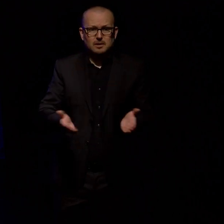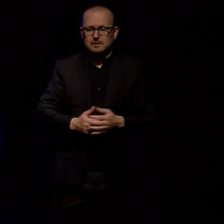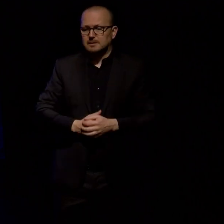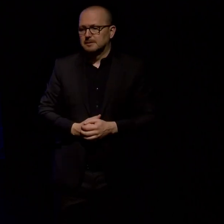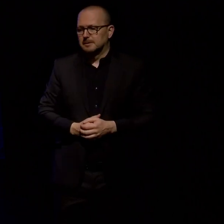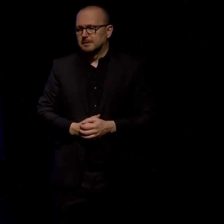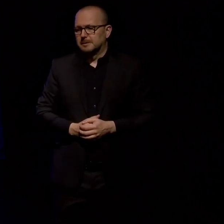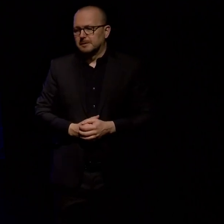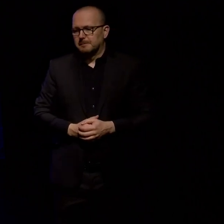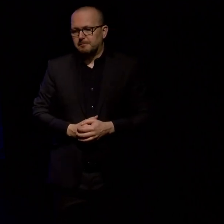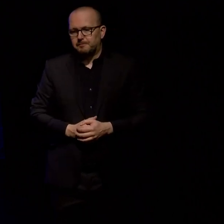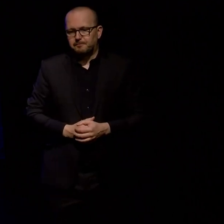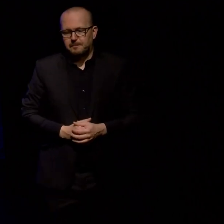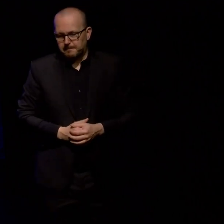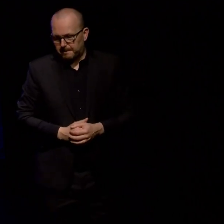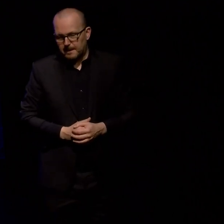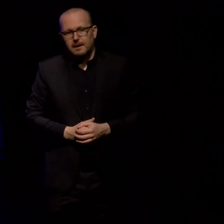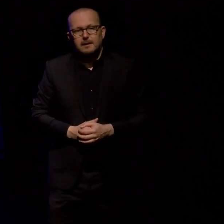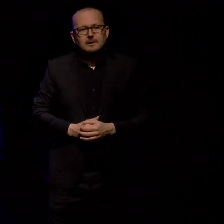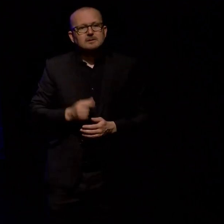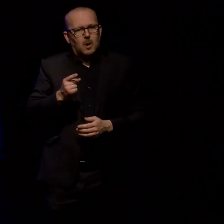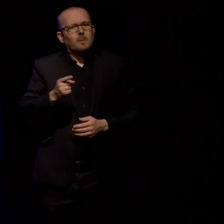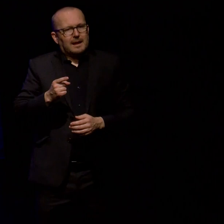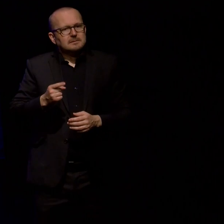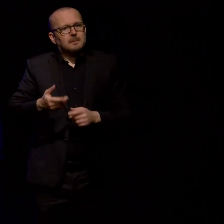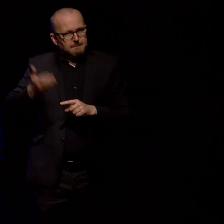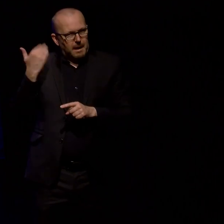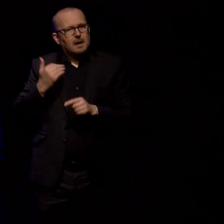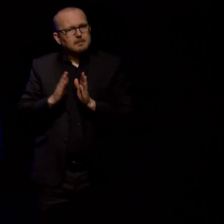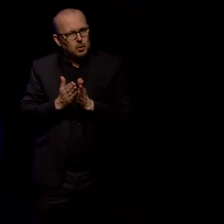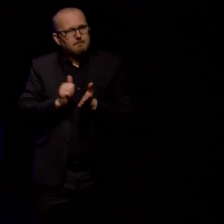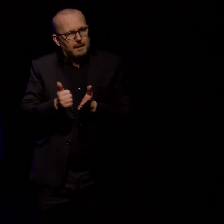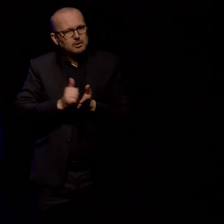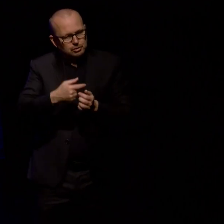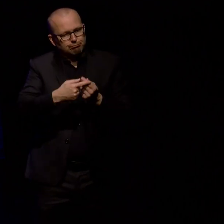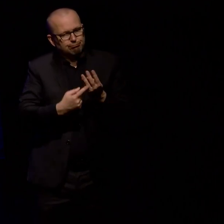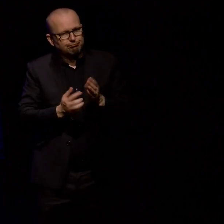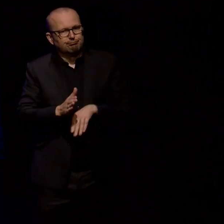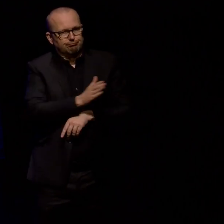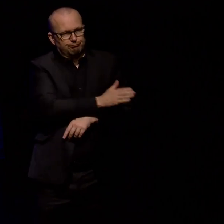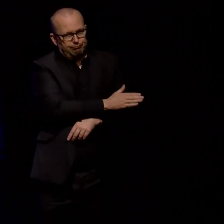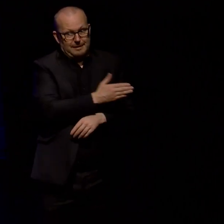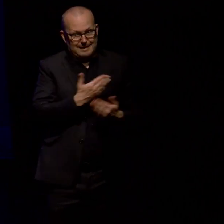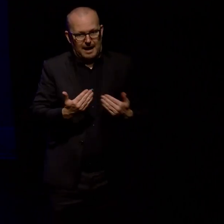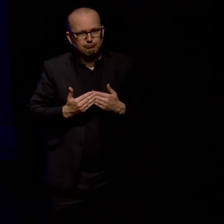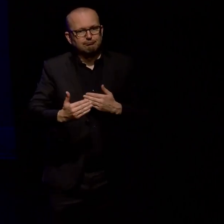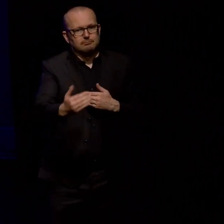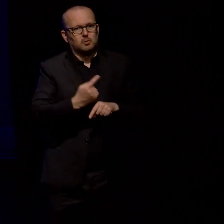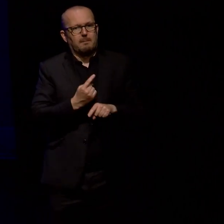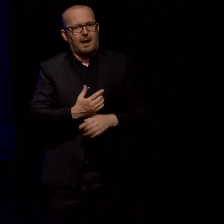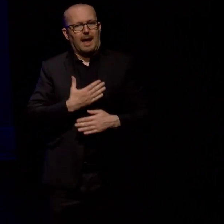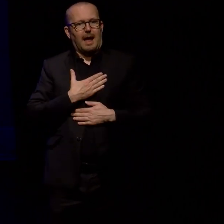For the rest of the talk, though, I'm going to talk about our book, and I'm going to share some things that we learnt along the way. And I hope that